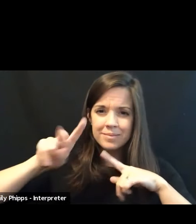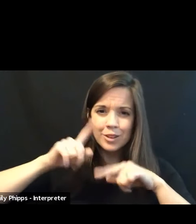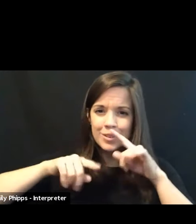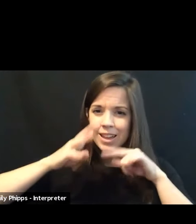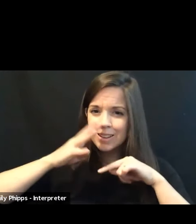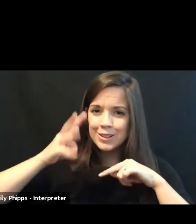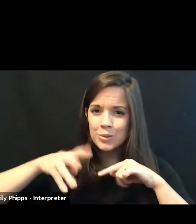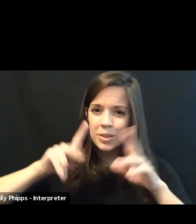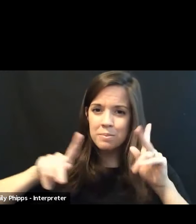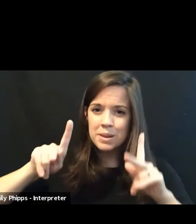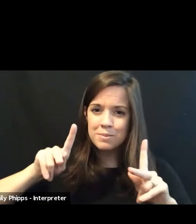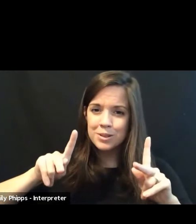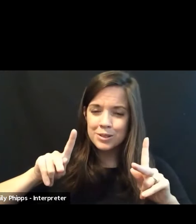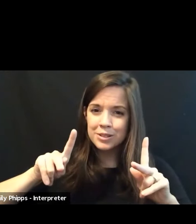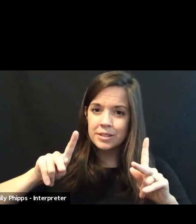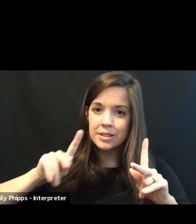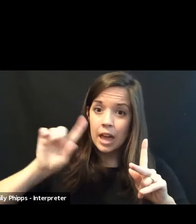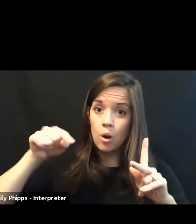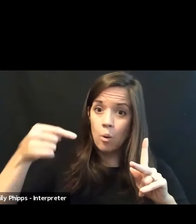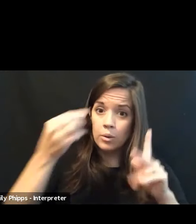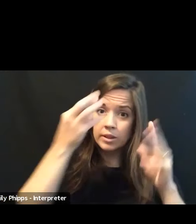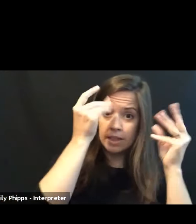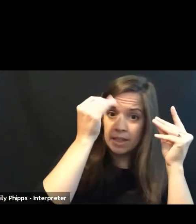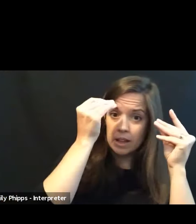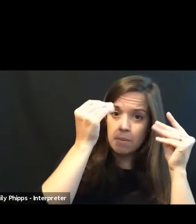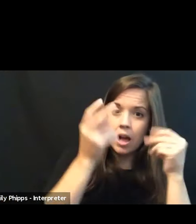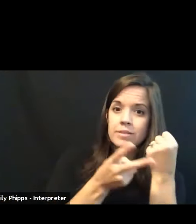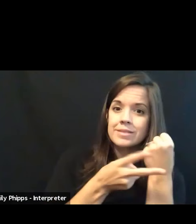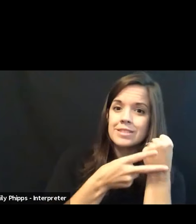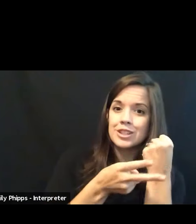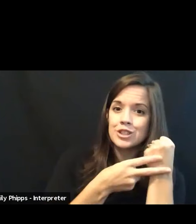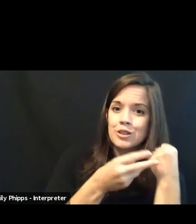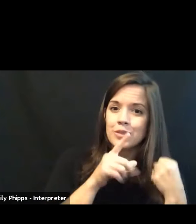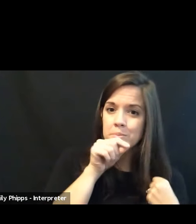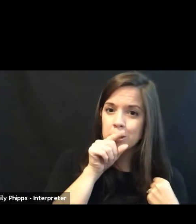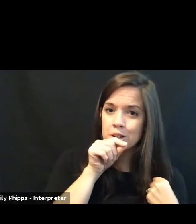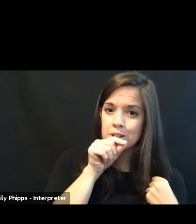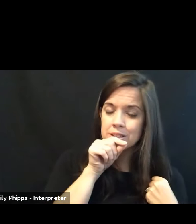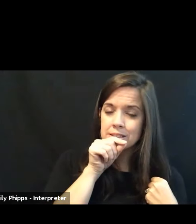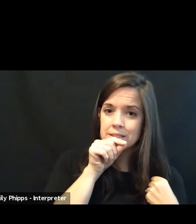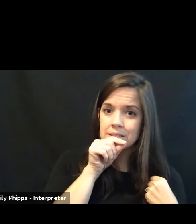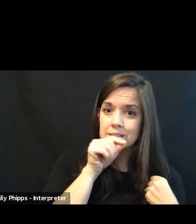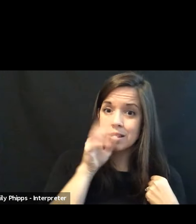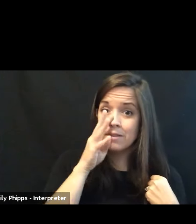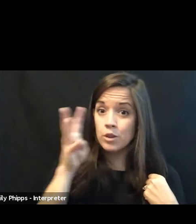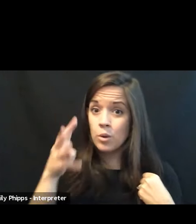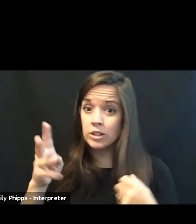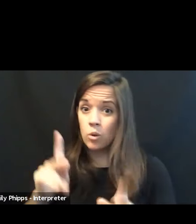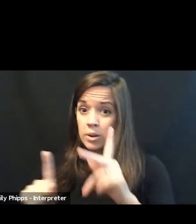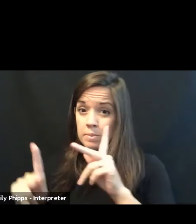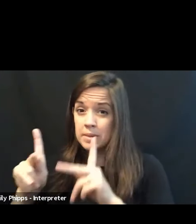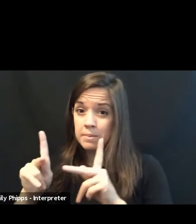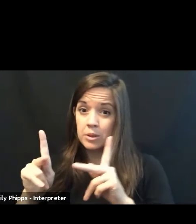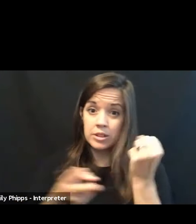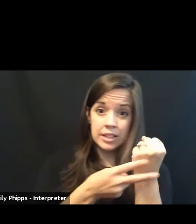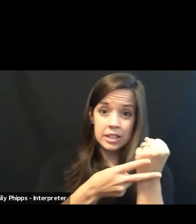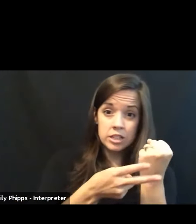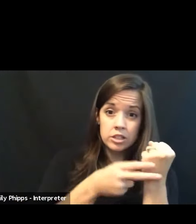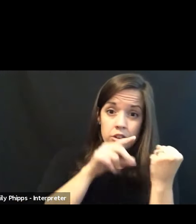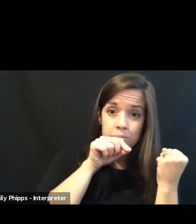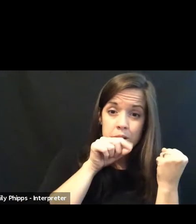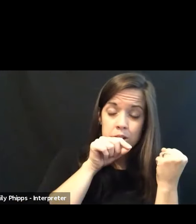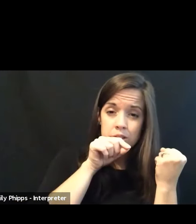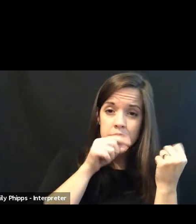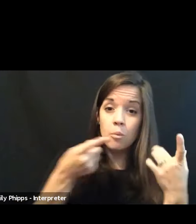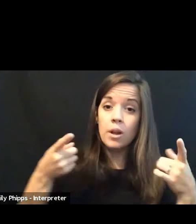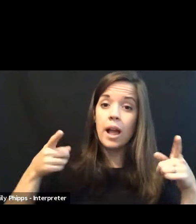just to think about conserving birds. Because then as you ignore people to conserve birds, but